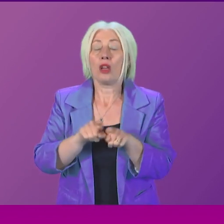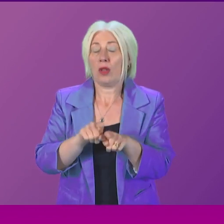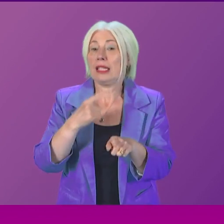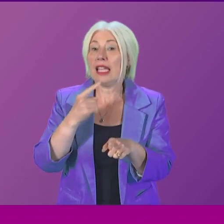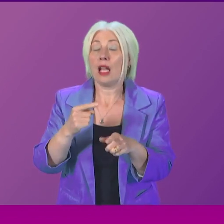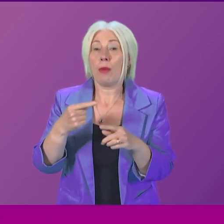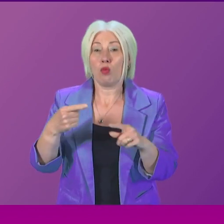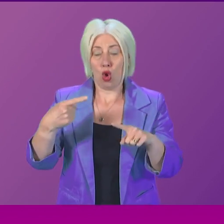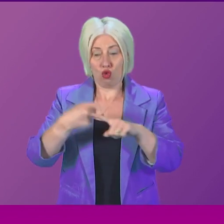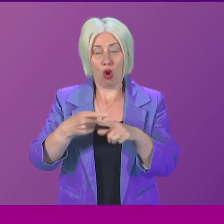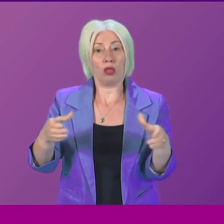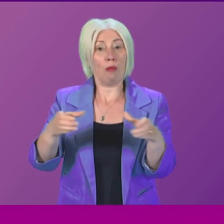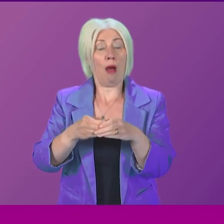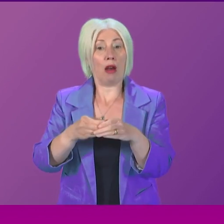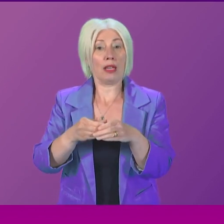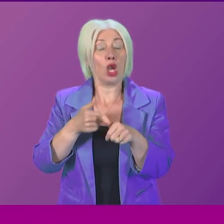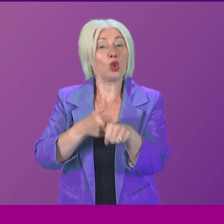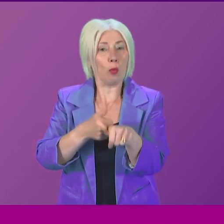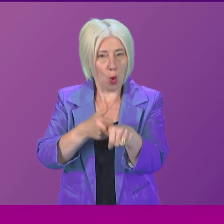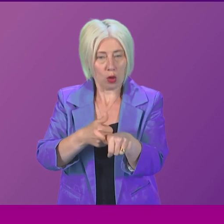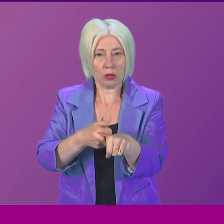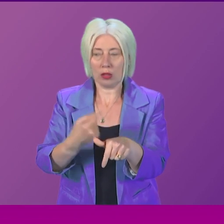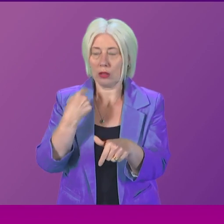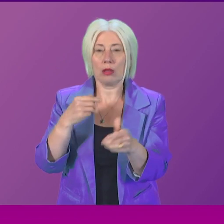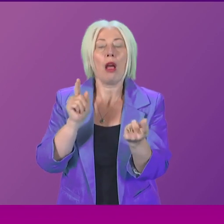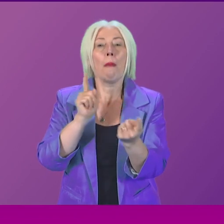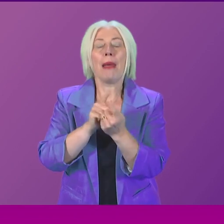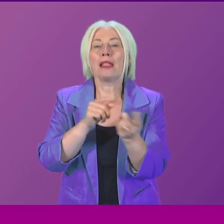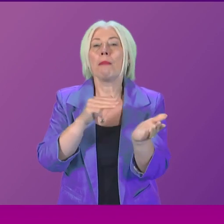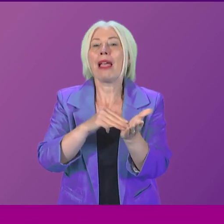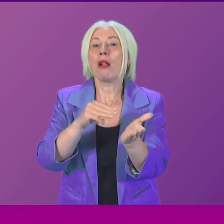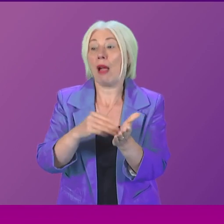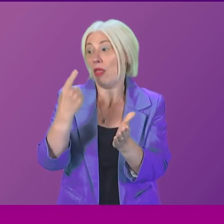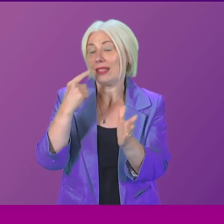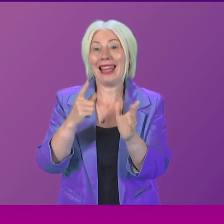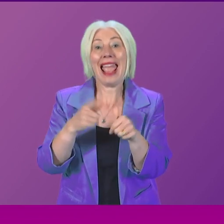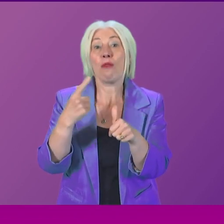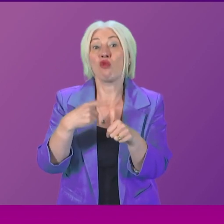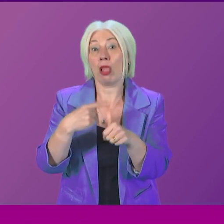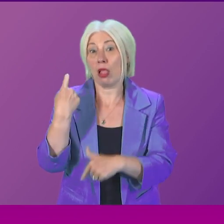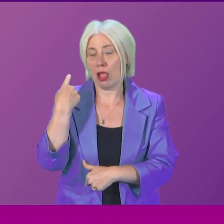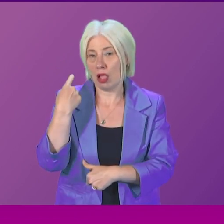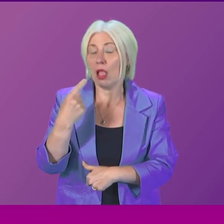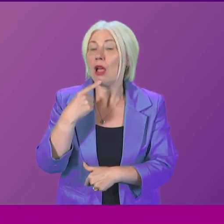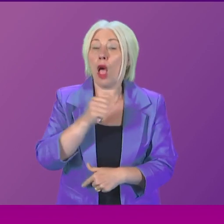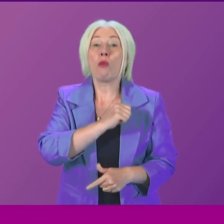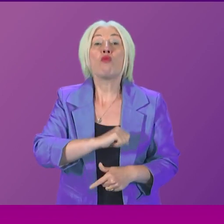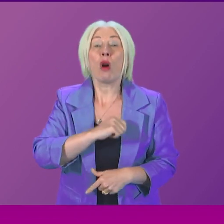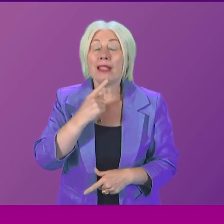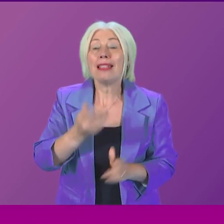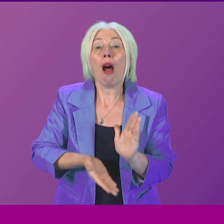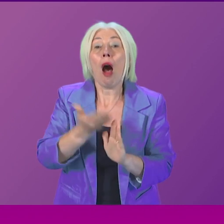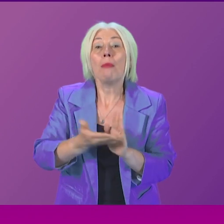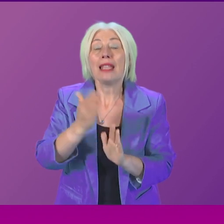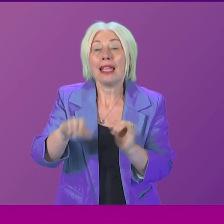have actioned this with the current Health Secretary. They met with Michael Matheson in April. He promised an update by